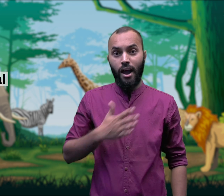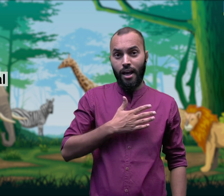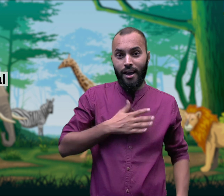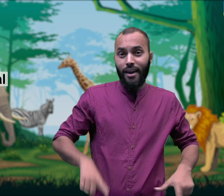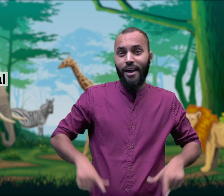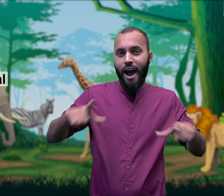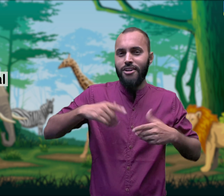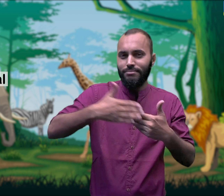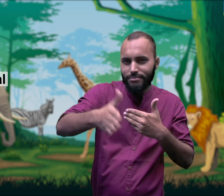Survival